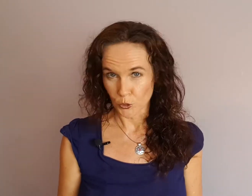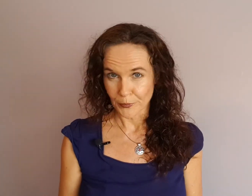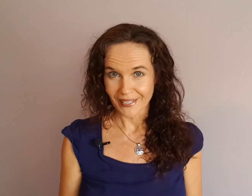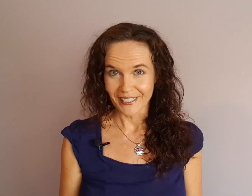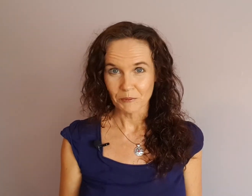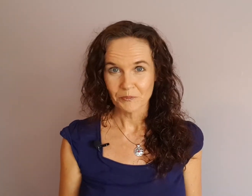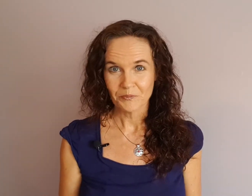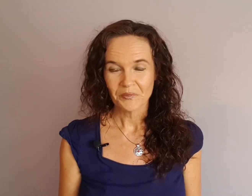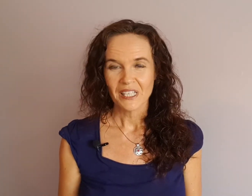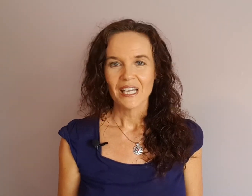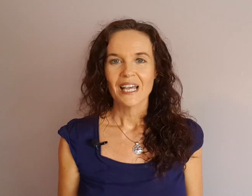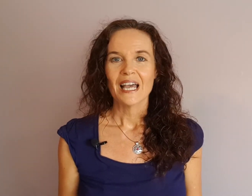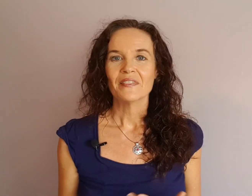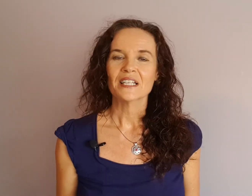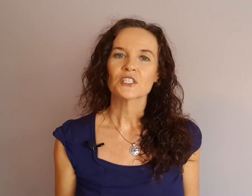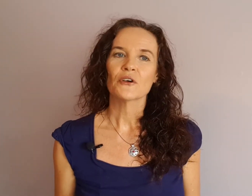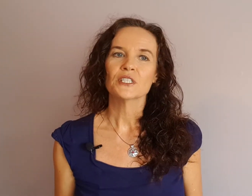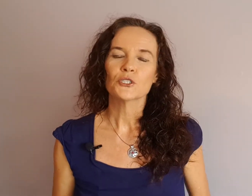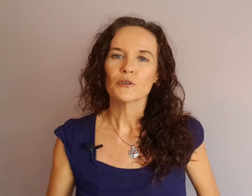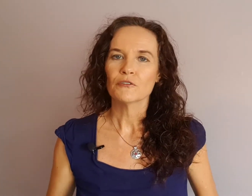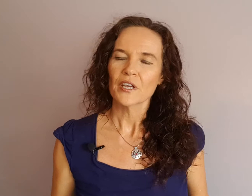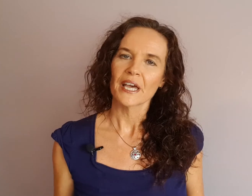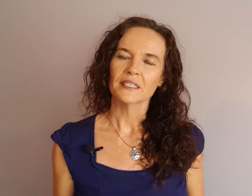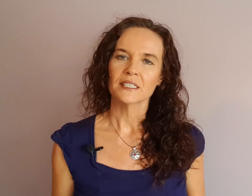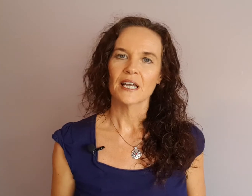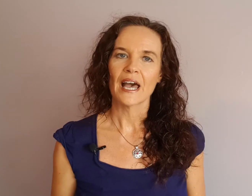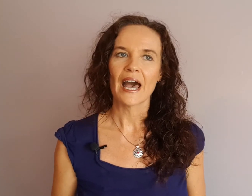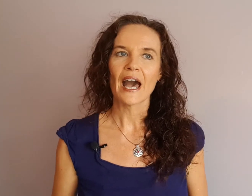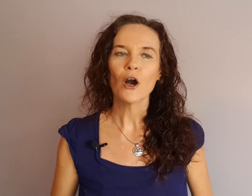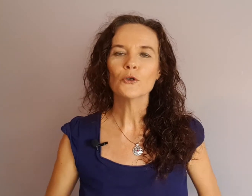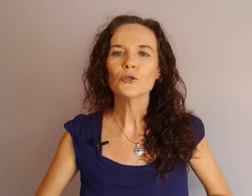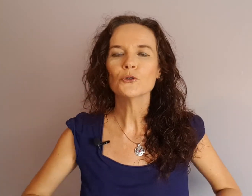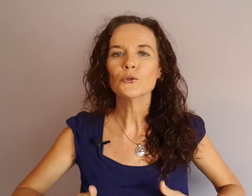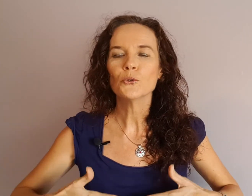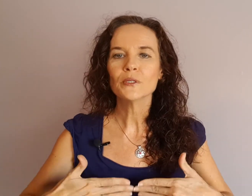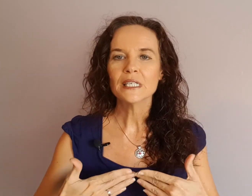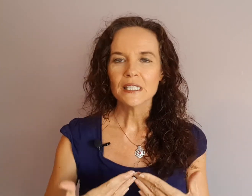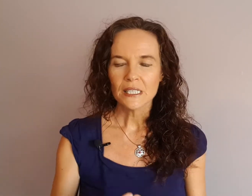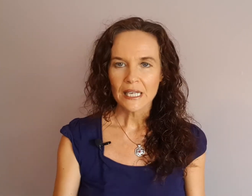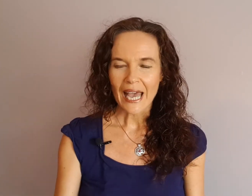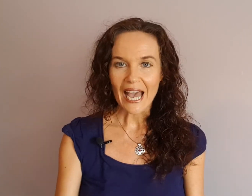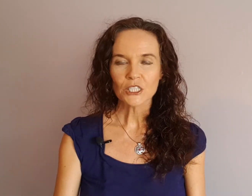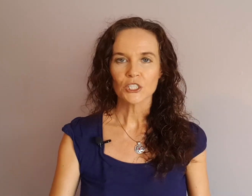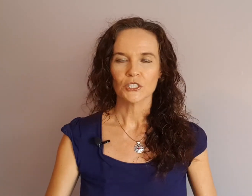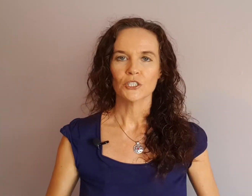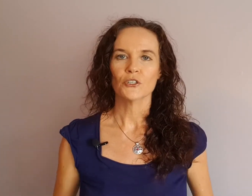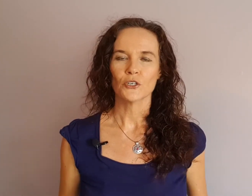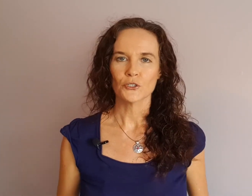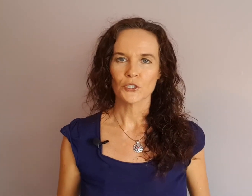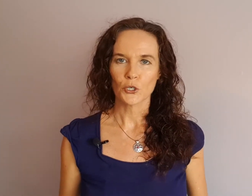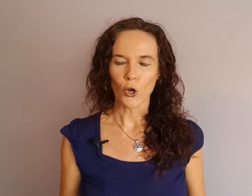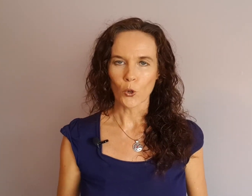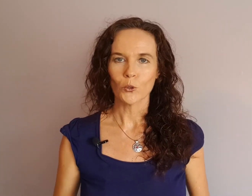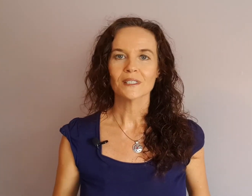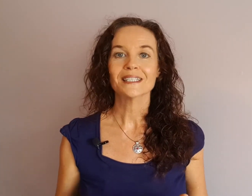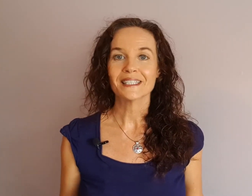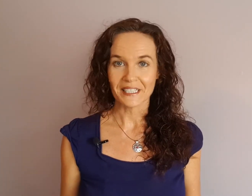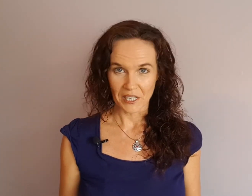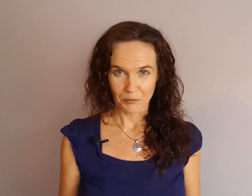shouldn't be. And that's going to affect how you action those goal steps.